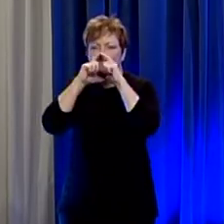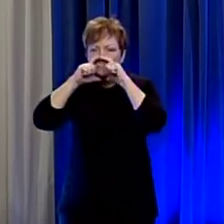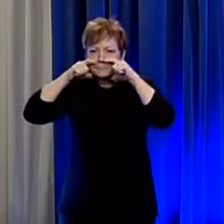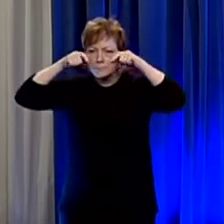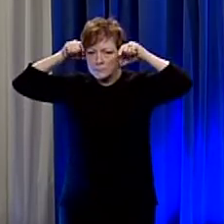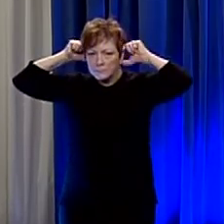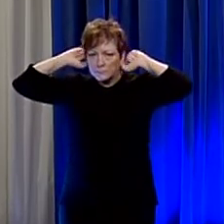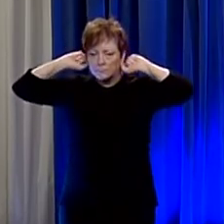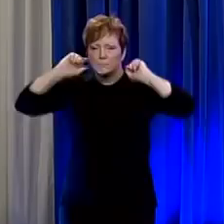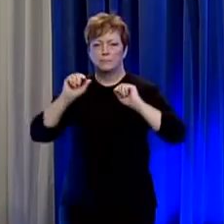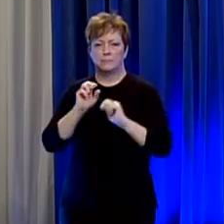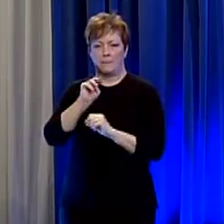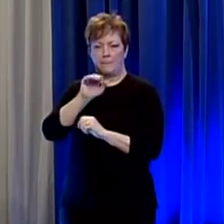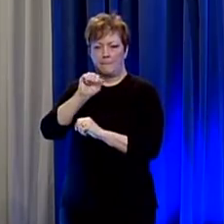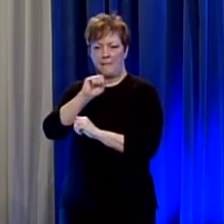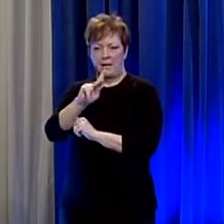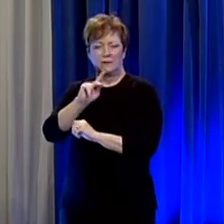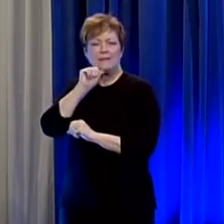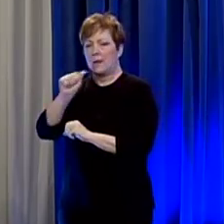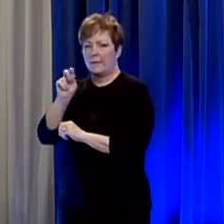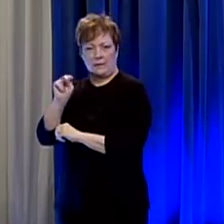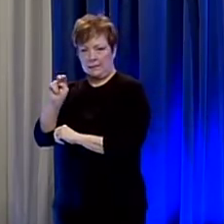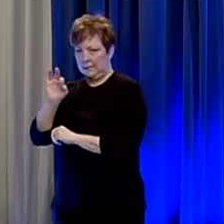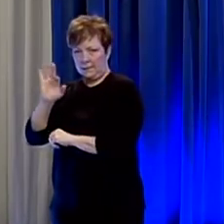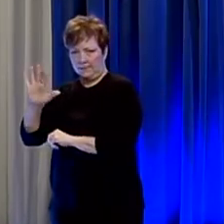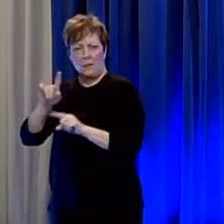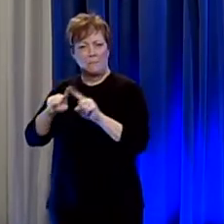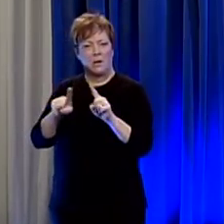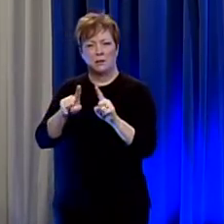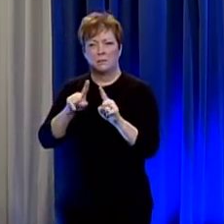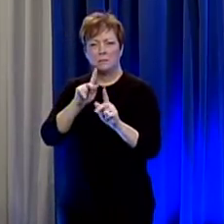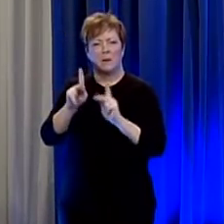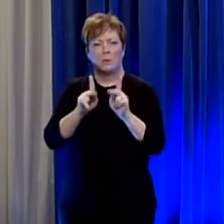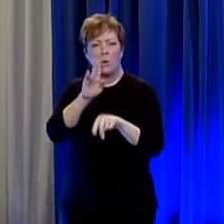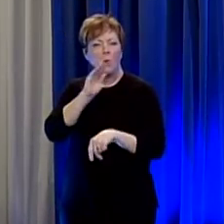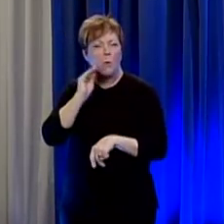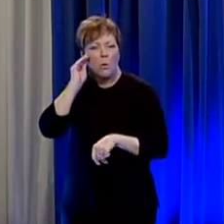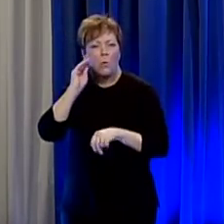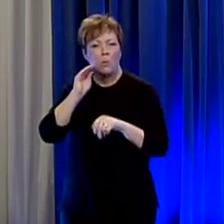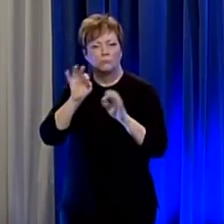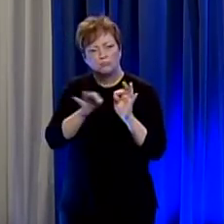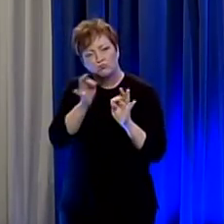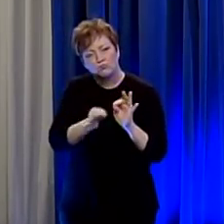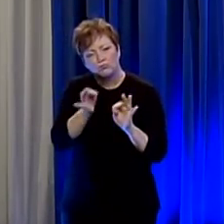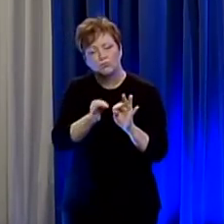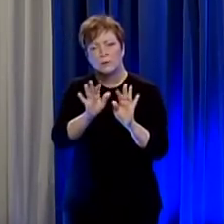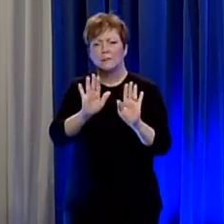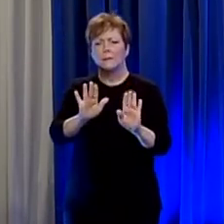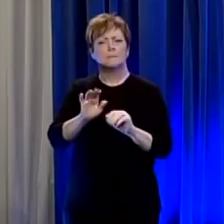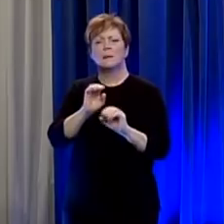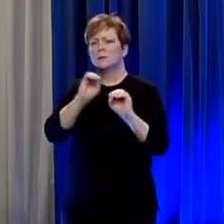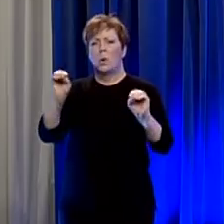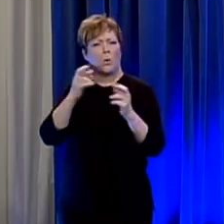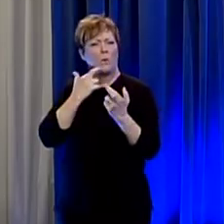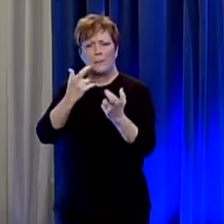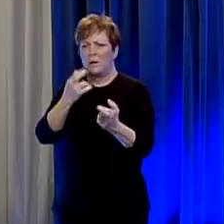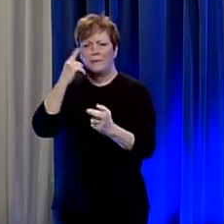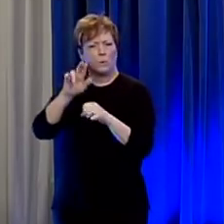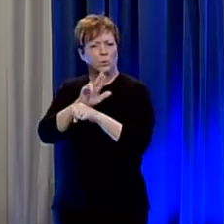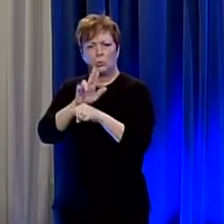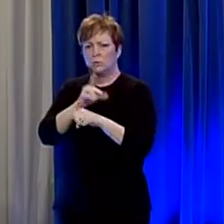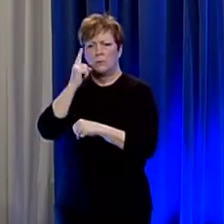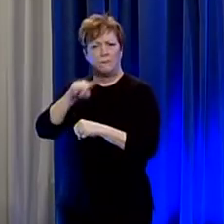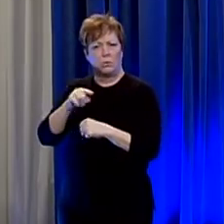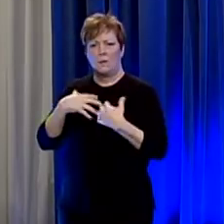the n95 respirator mask and and how effective those are there is absolutely no recommendation to use those for health care